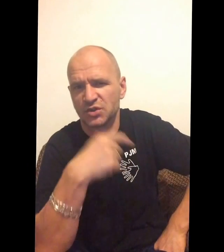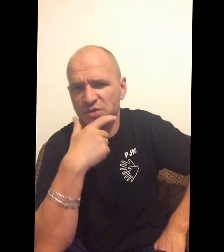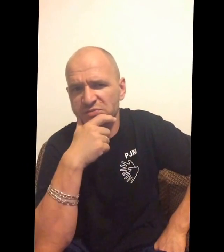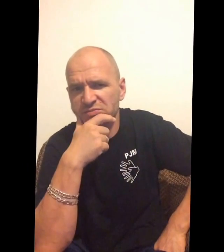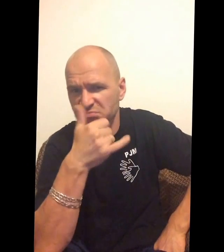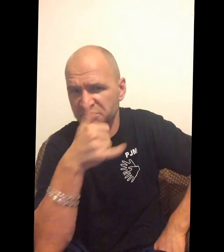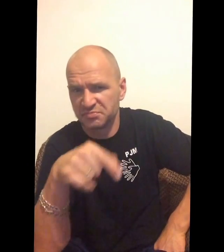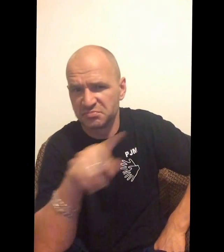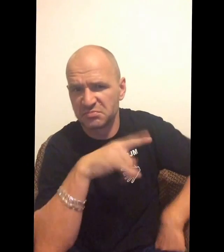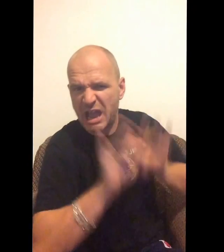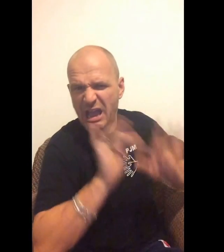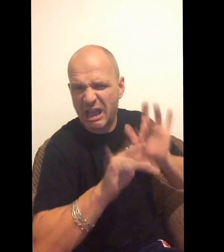I don't